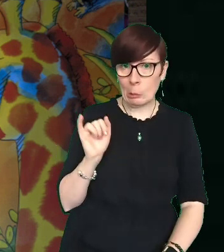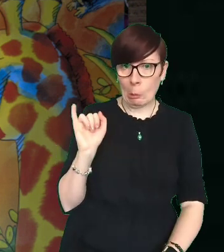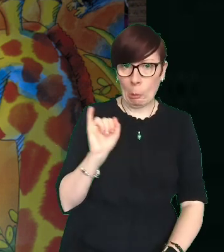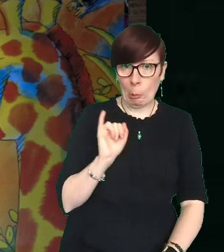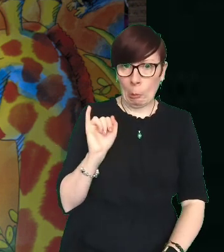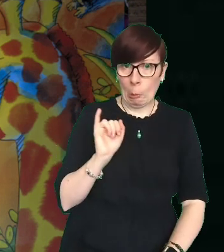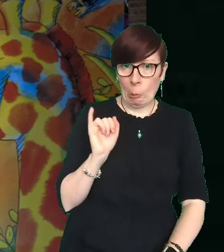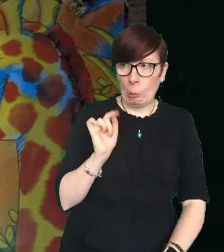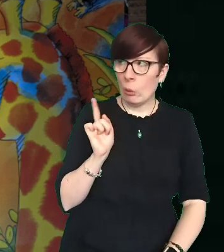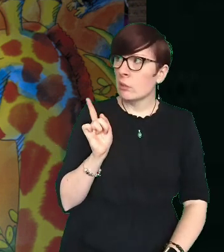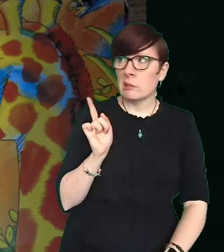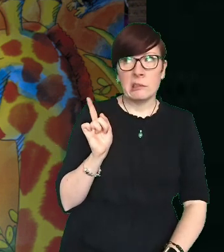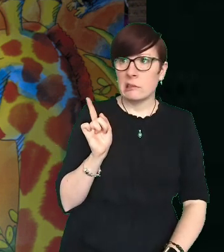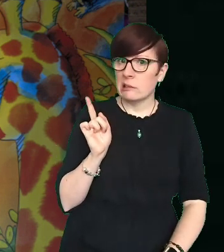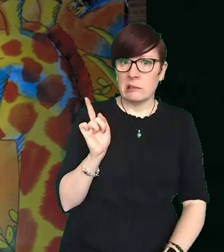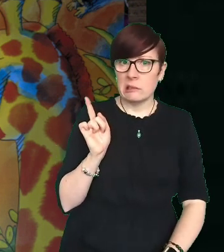he's really very bad.